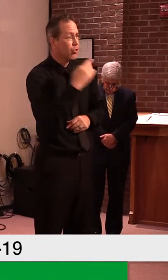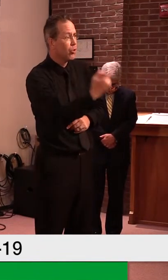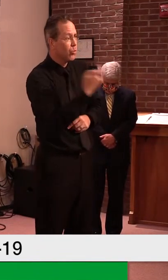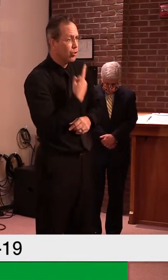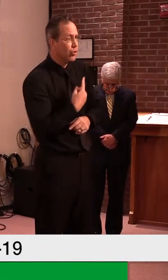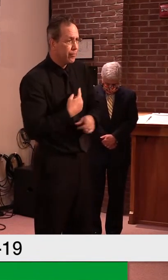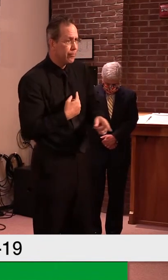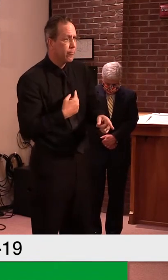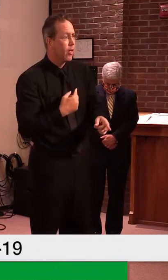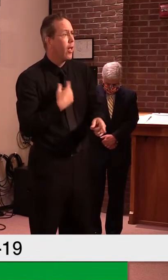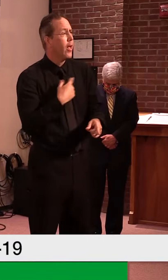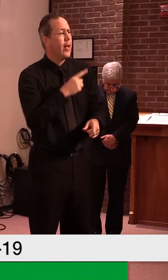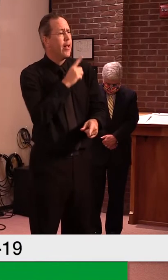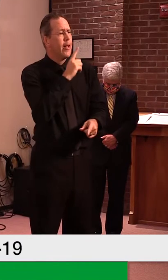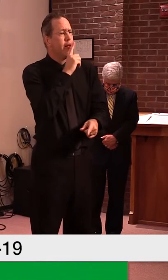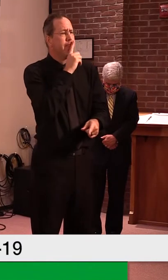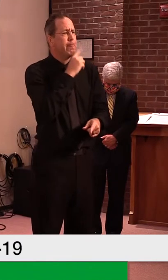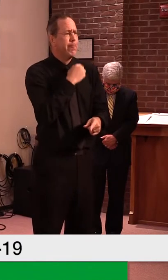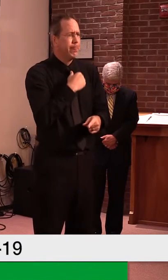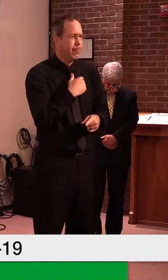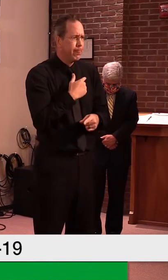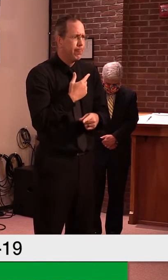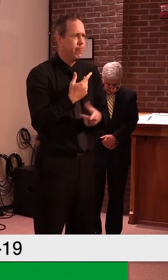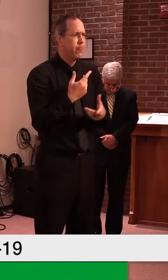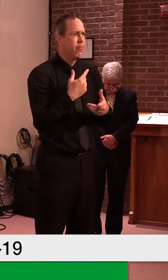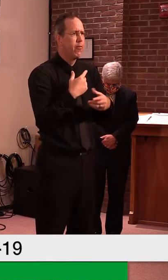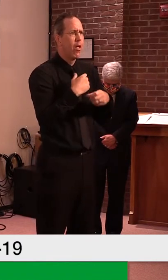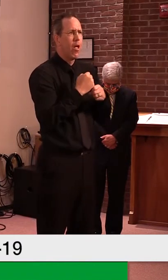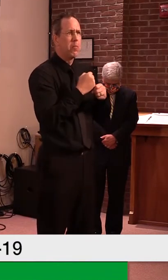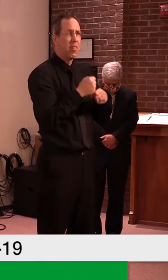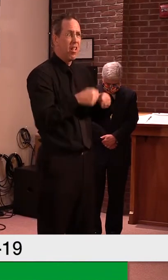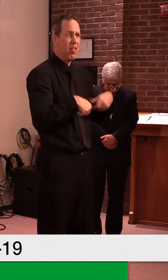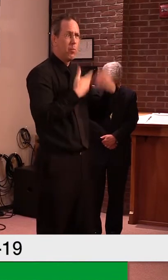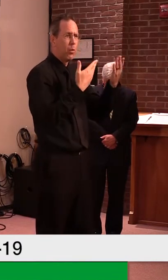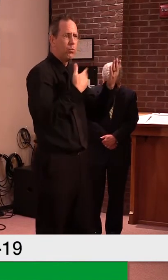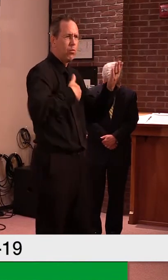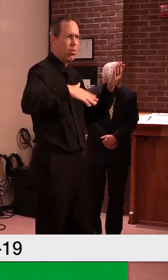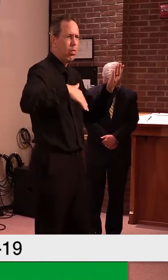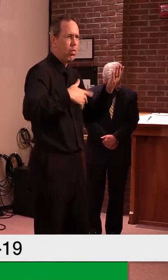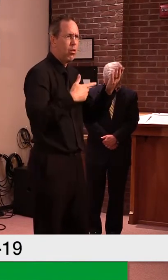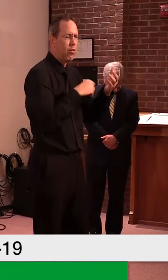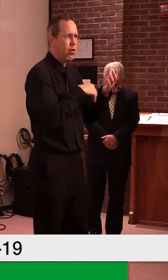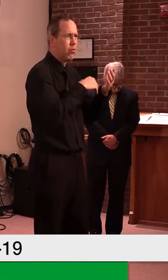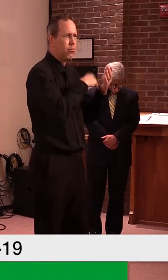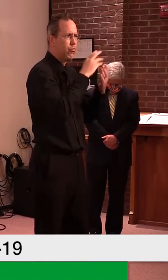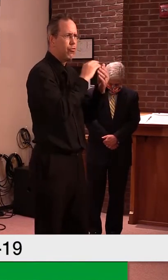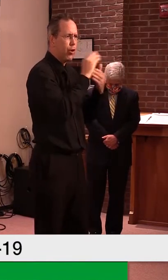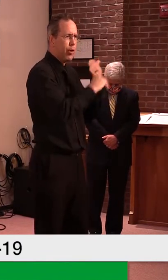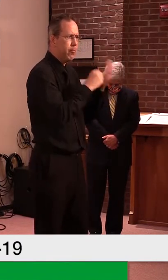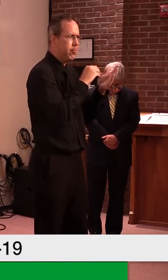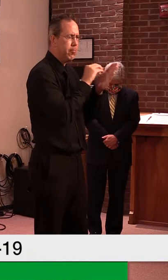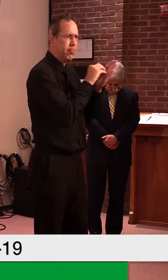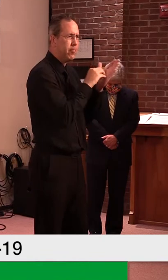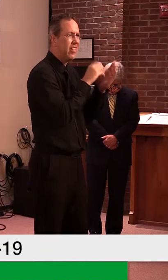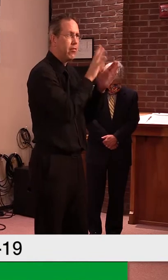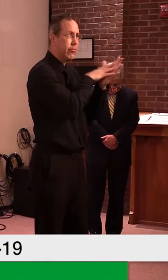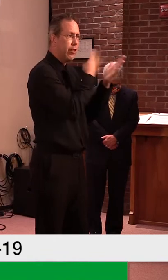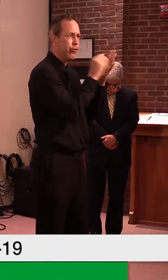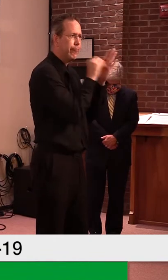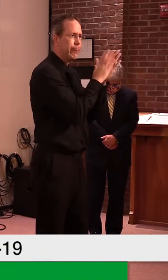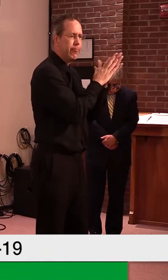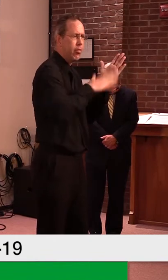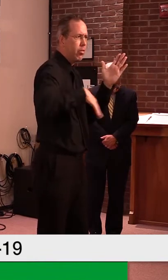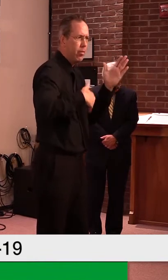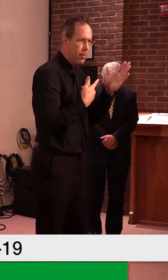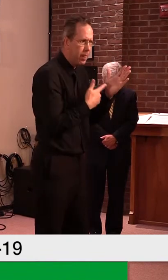proposals for the legislature regarding the calendar. Um, we have expressed an interest in, uh, working with them, uh, to